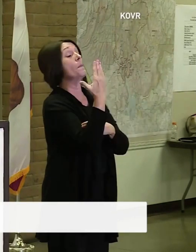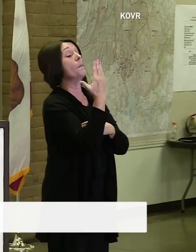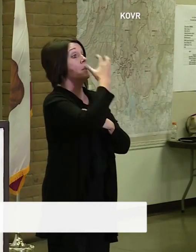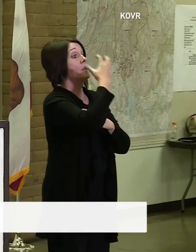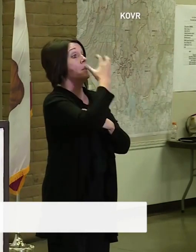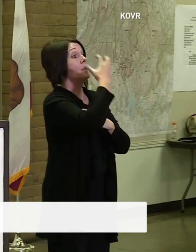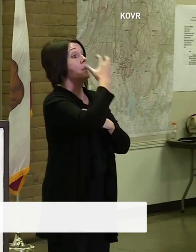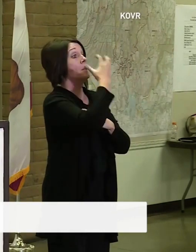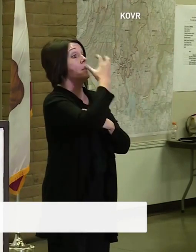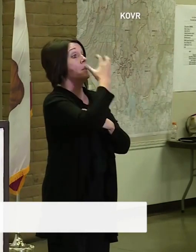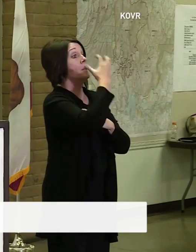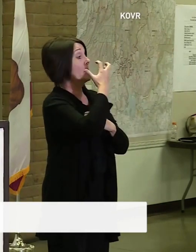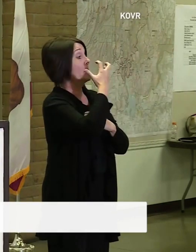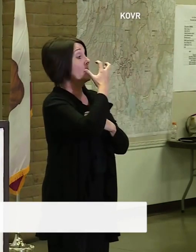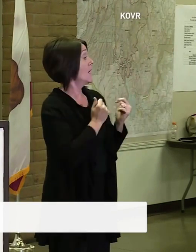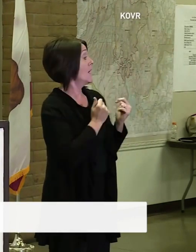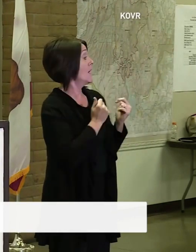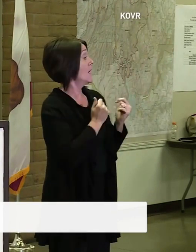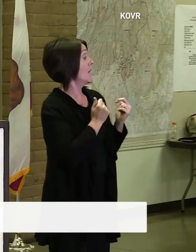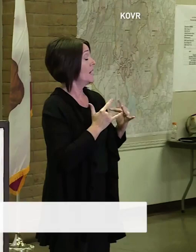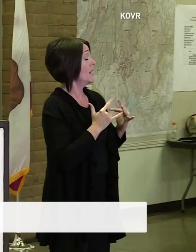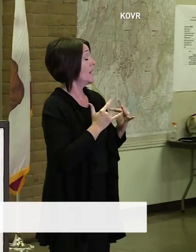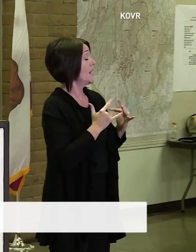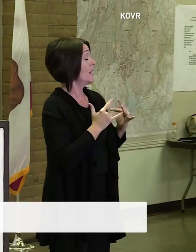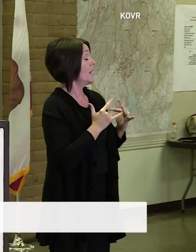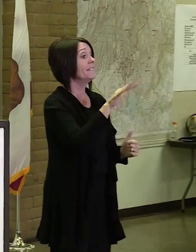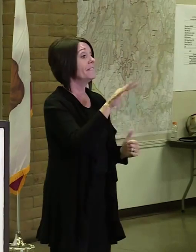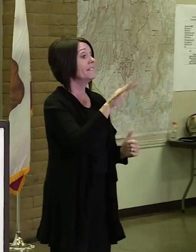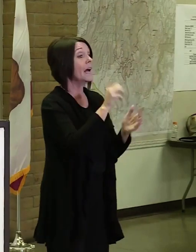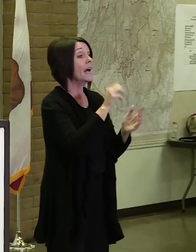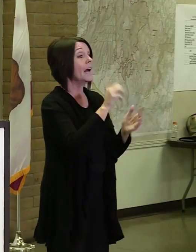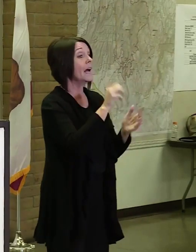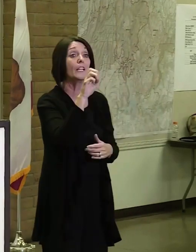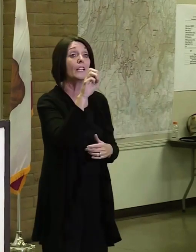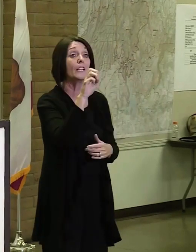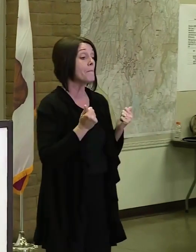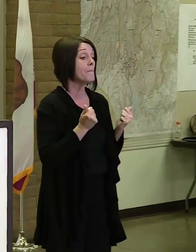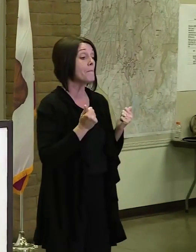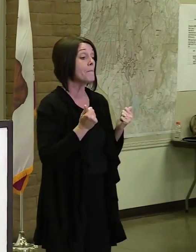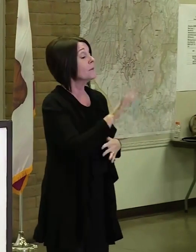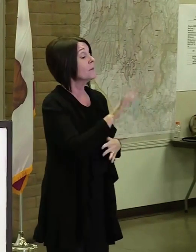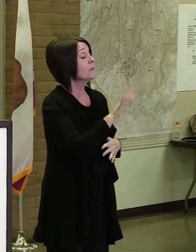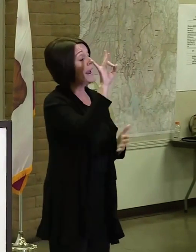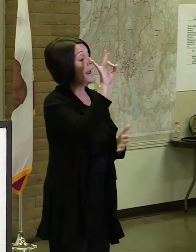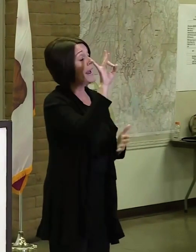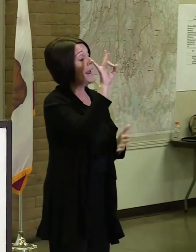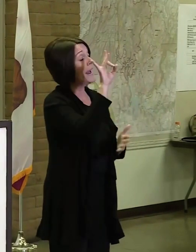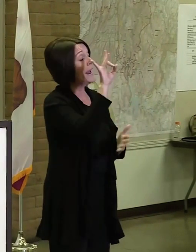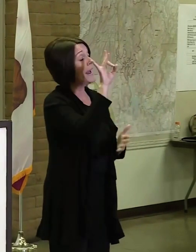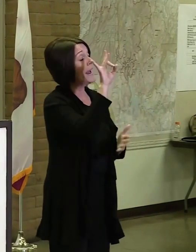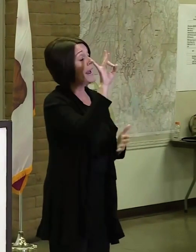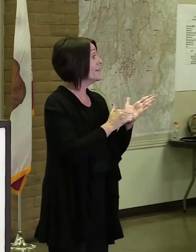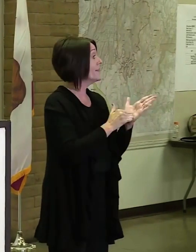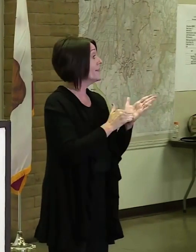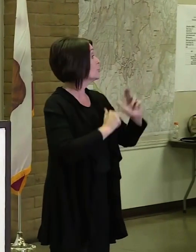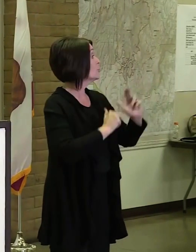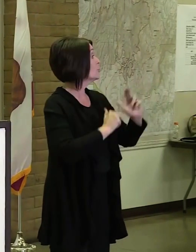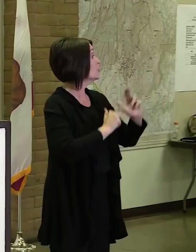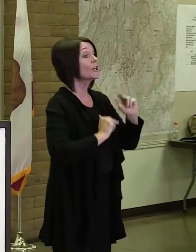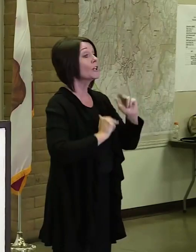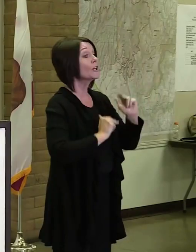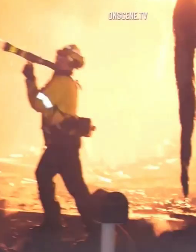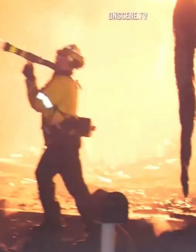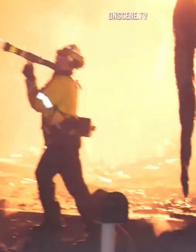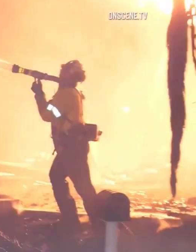55,000 acres, burns approximately 8,000 structures, in the first 12 hours. In Southern